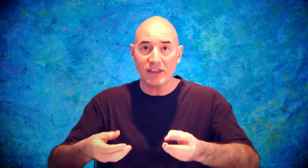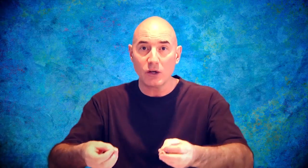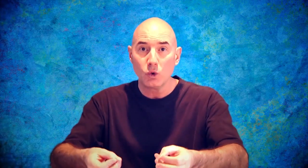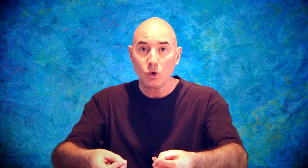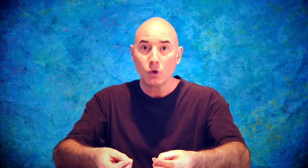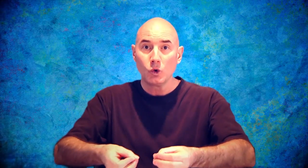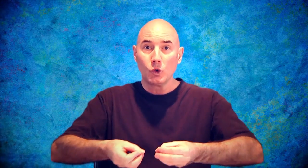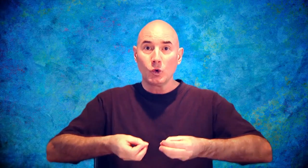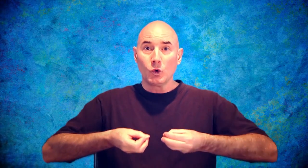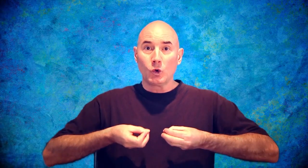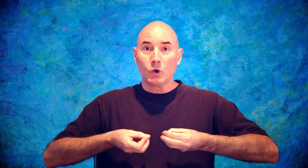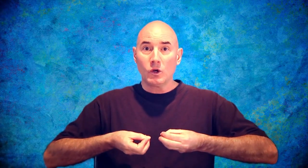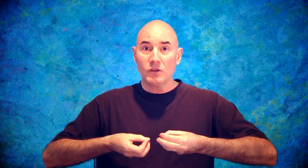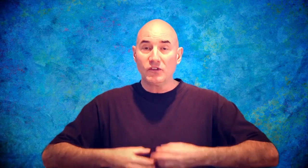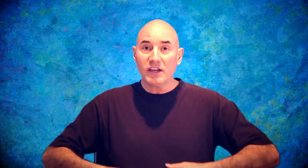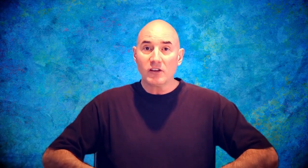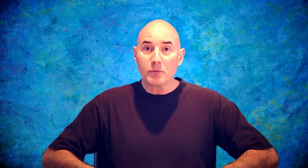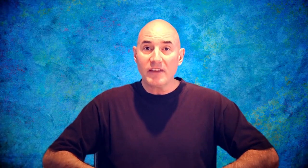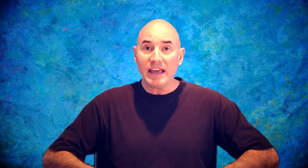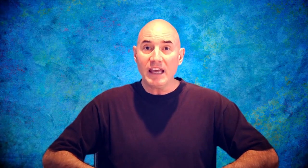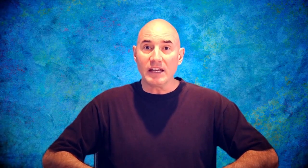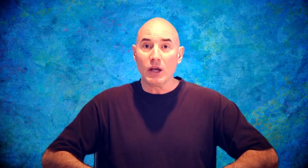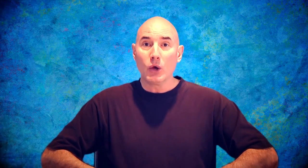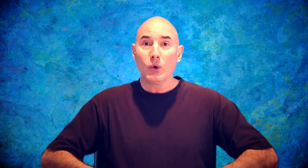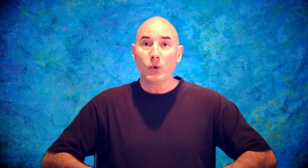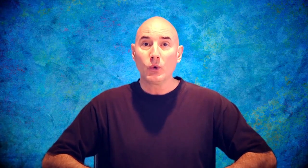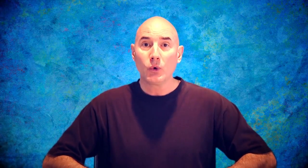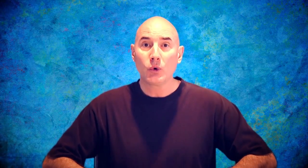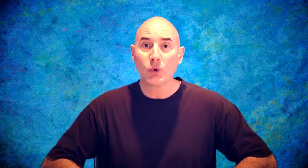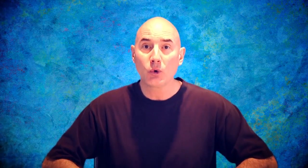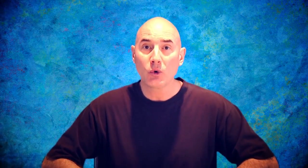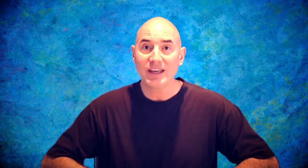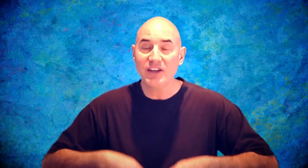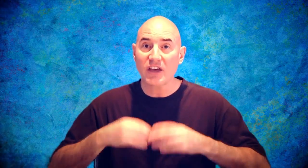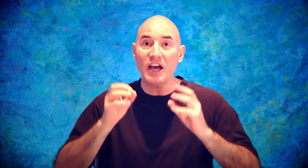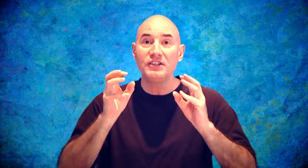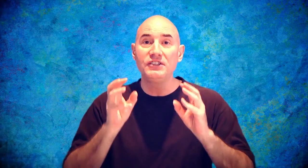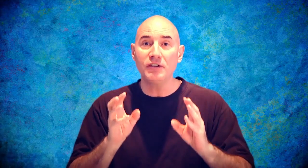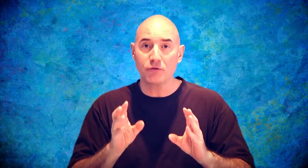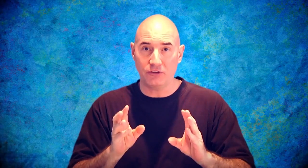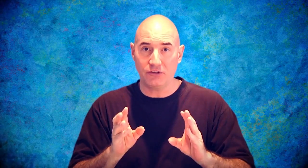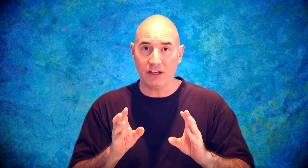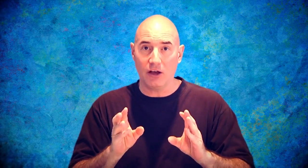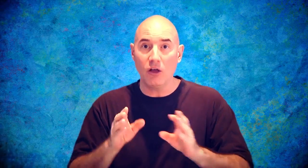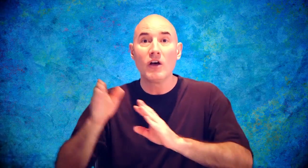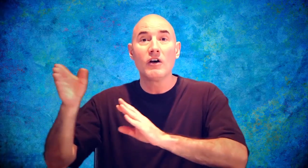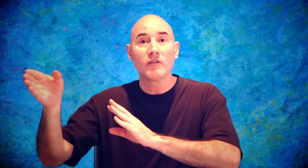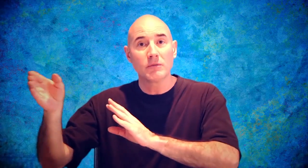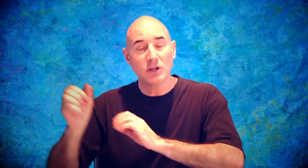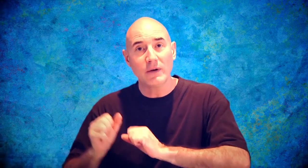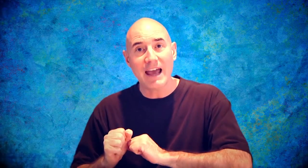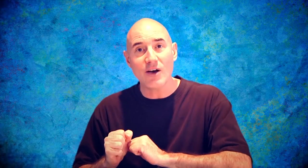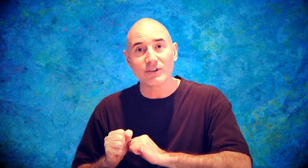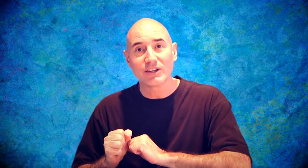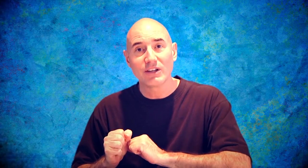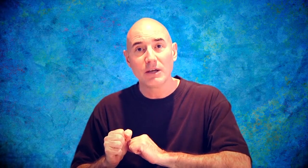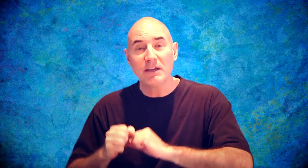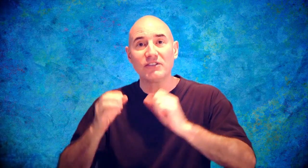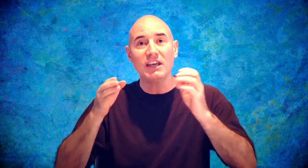that the skill of breathing in is a different skill from blowing out because they